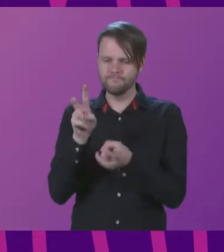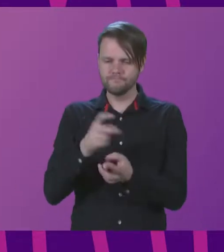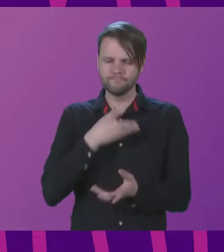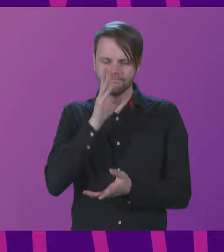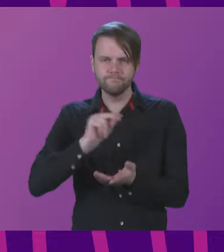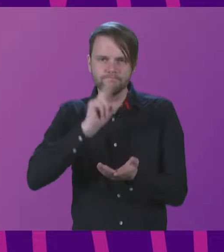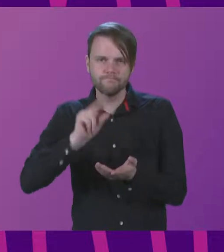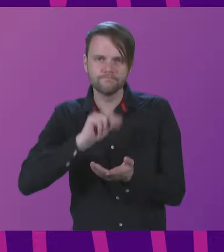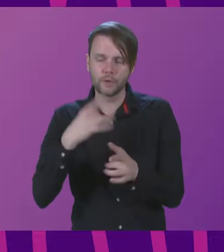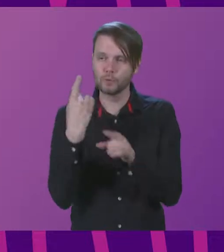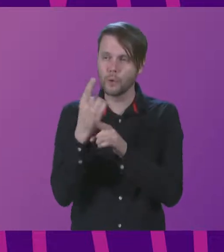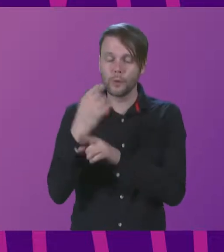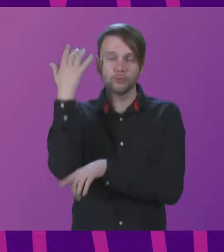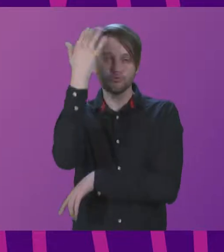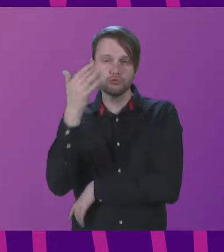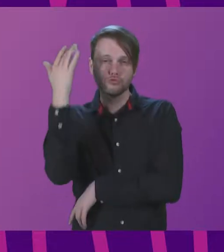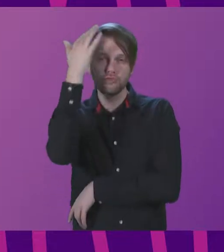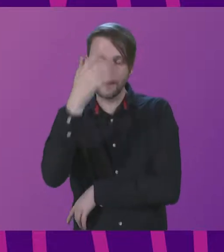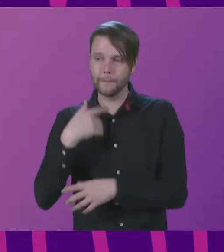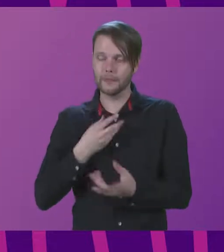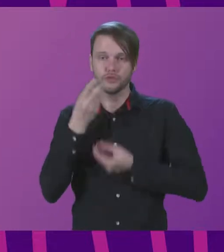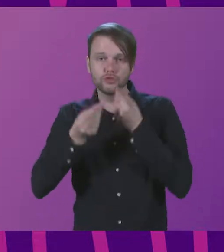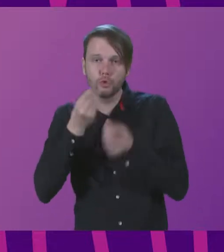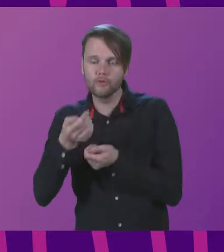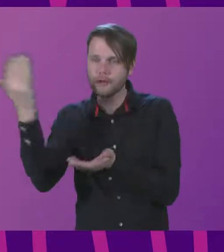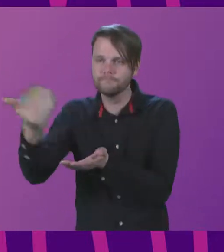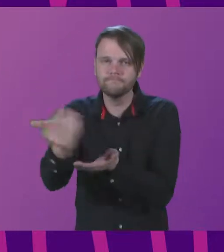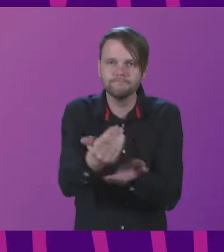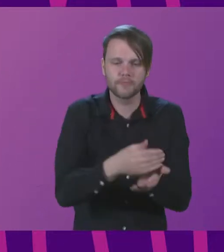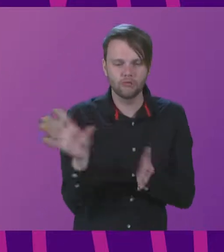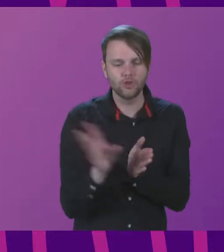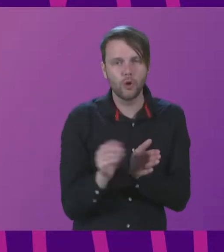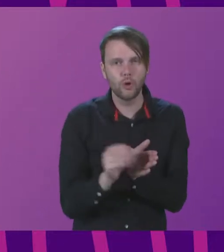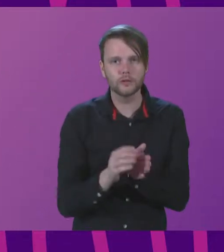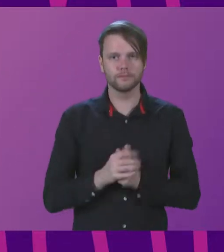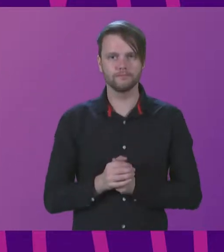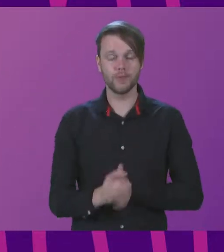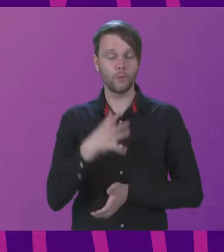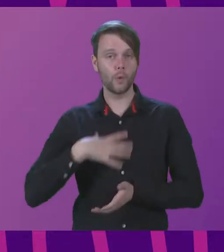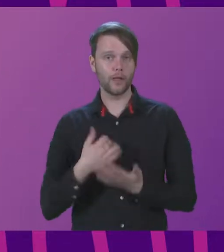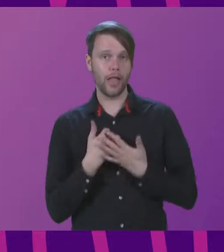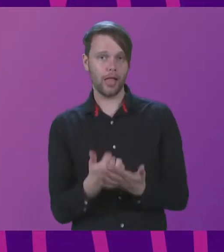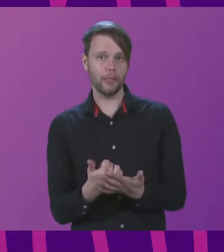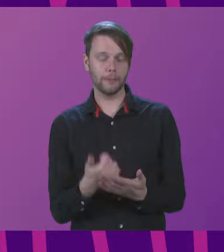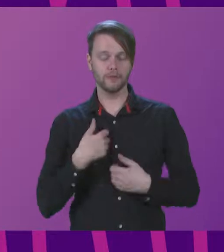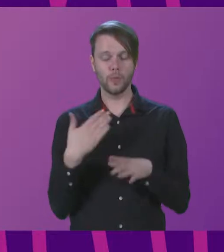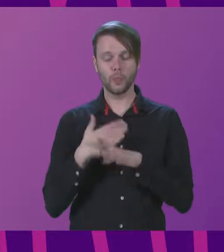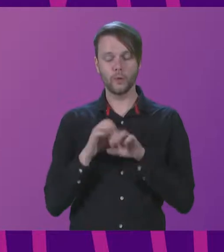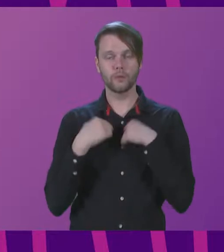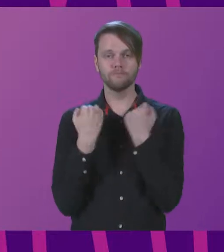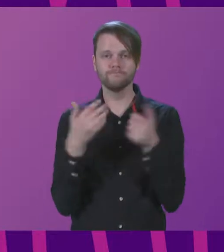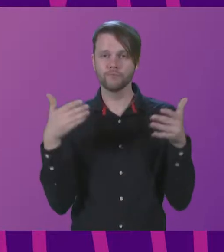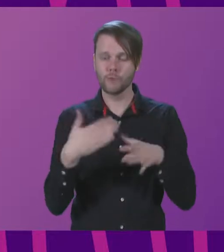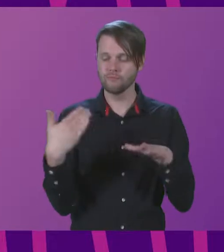the recording of dreams and the gathering of stories. We want to help and our workshops focused on practical